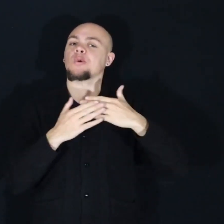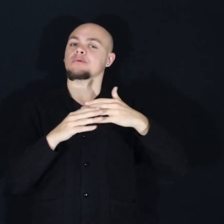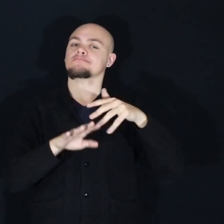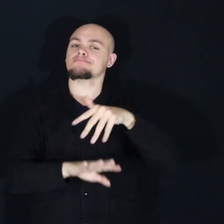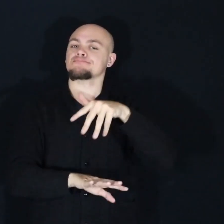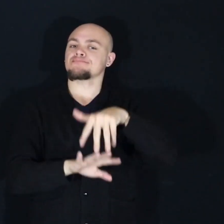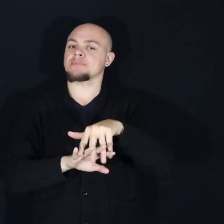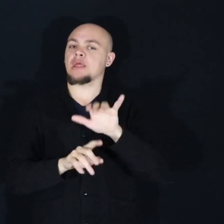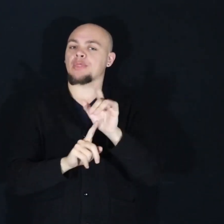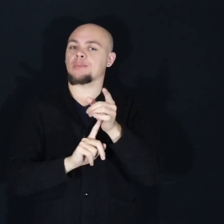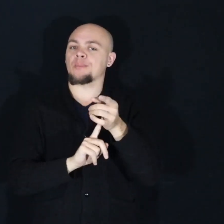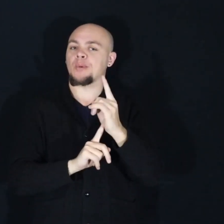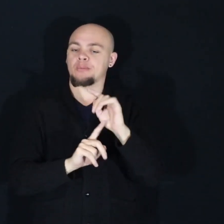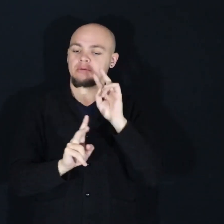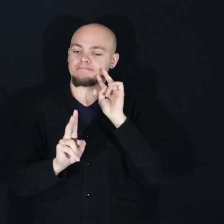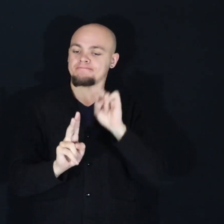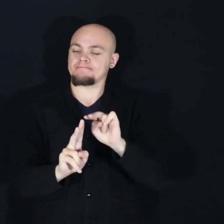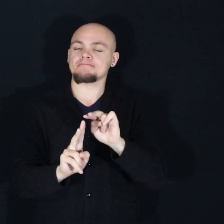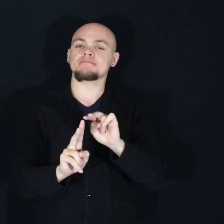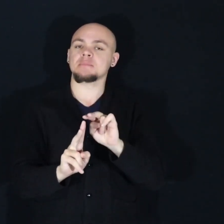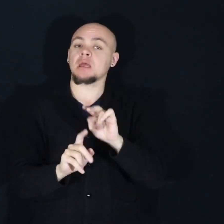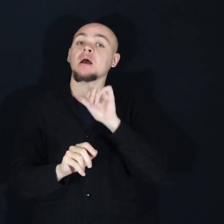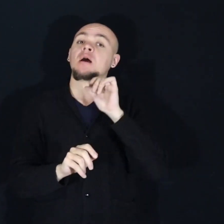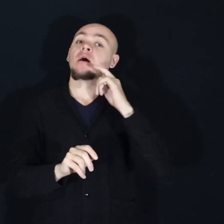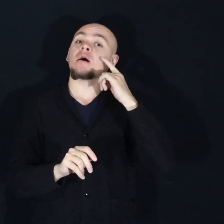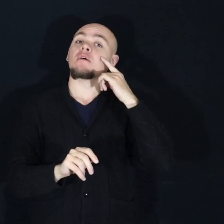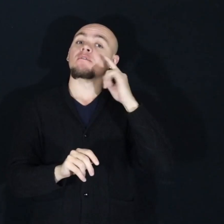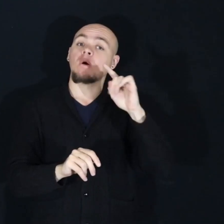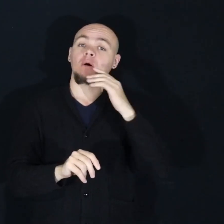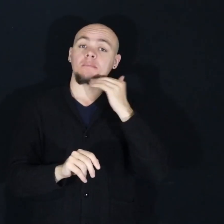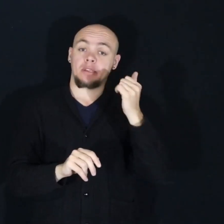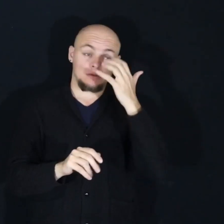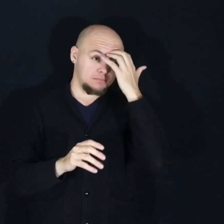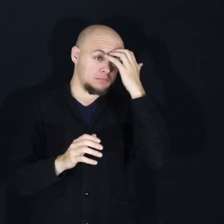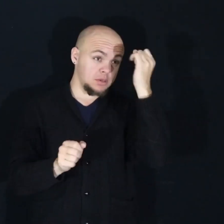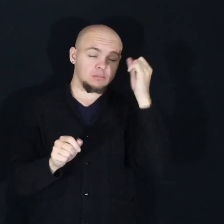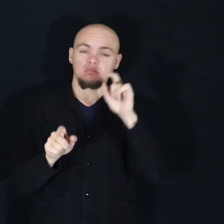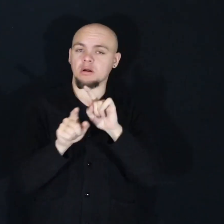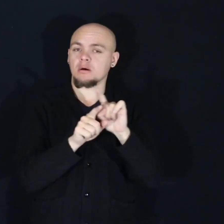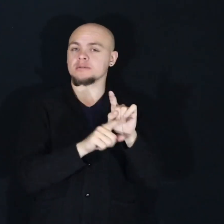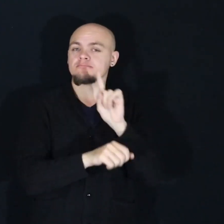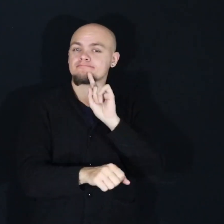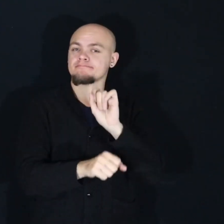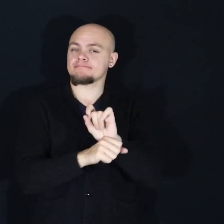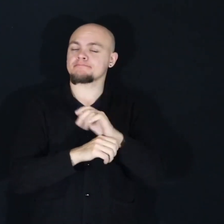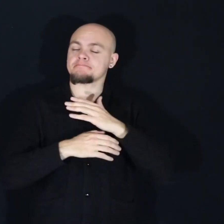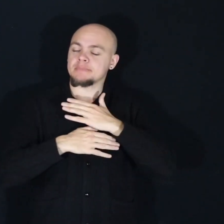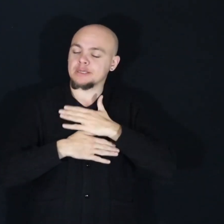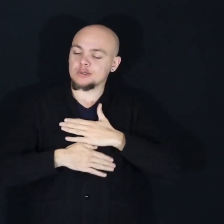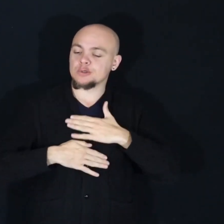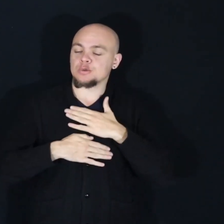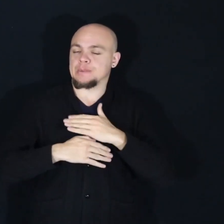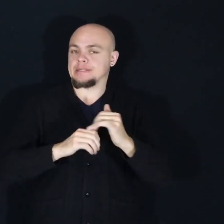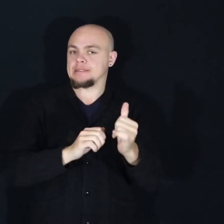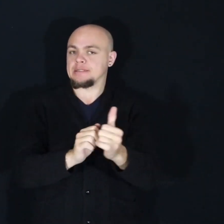ourselves in the moment, not only so we better remember it, so we're all truly able to enjoy it.